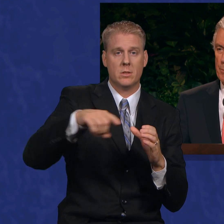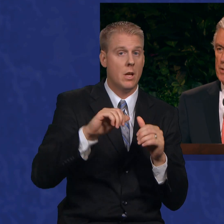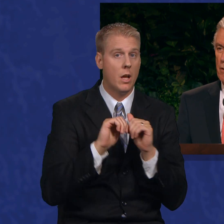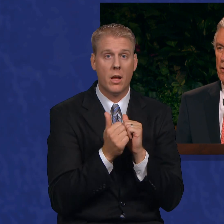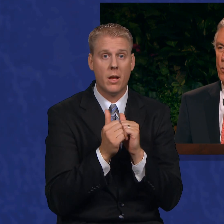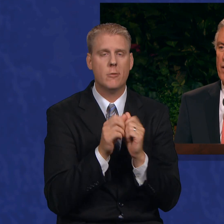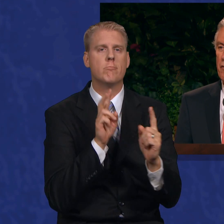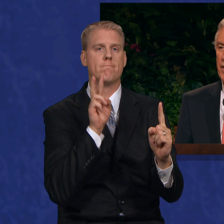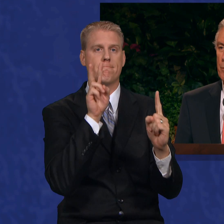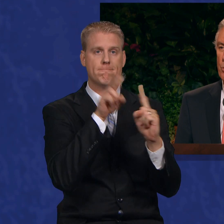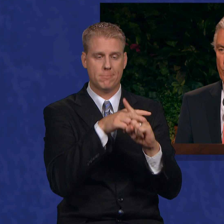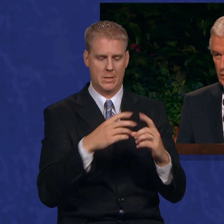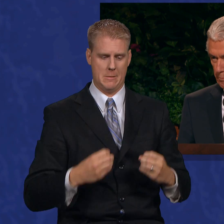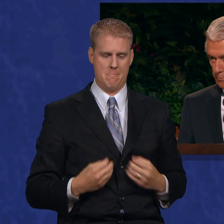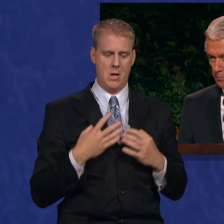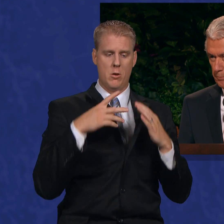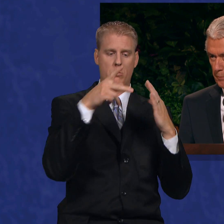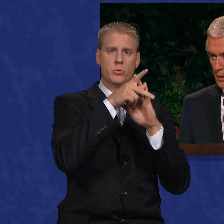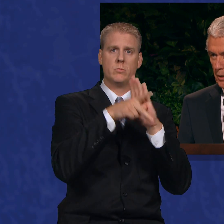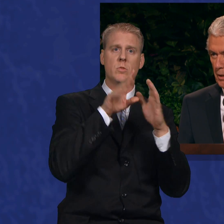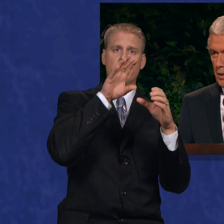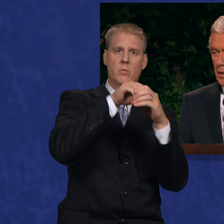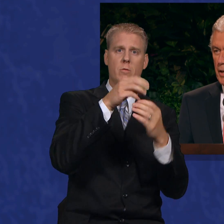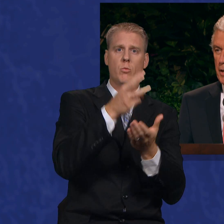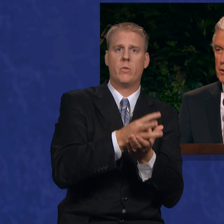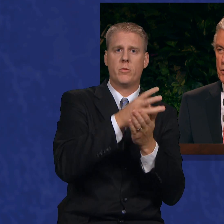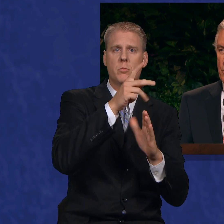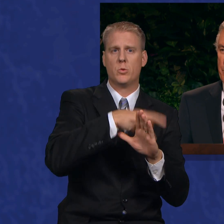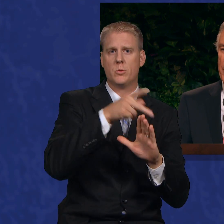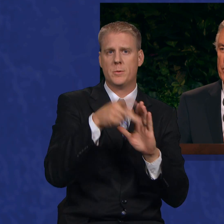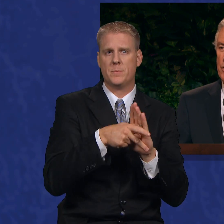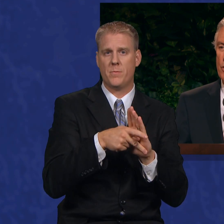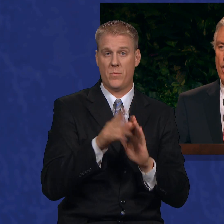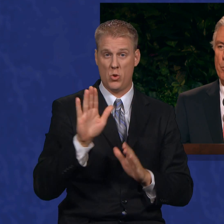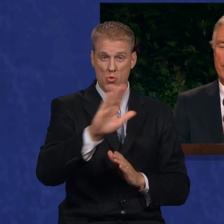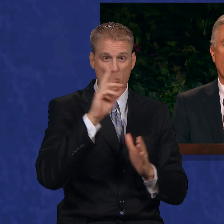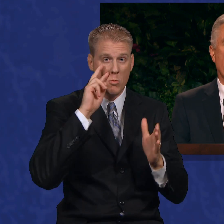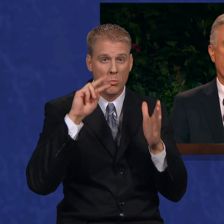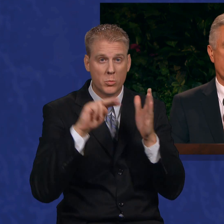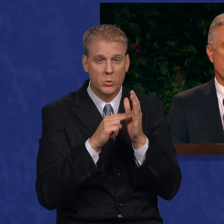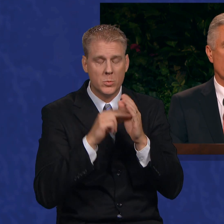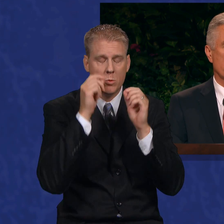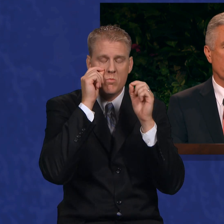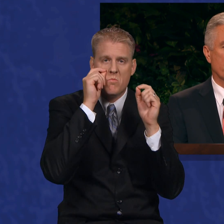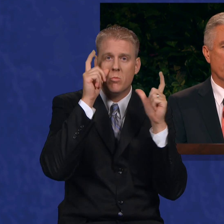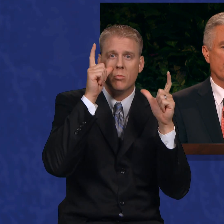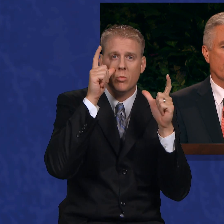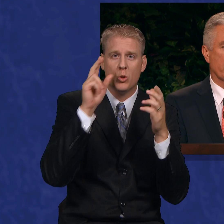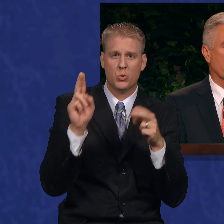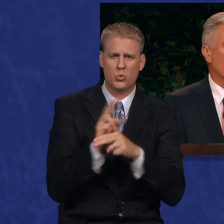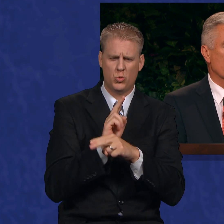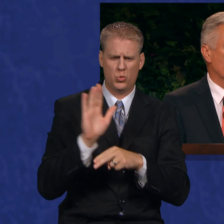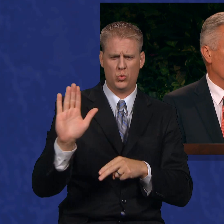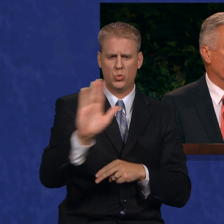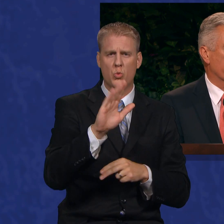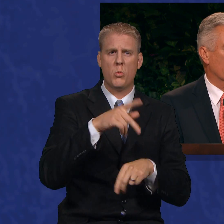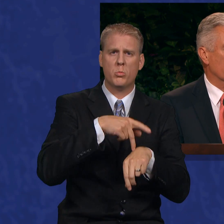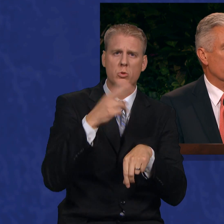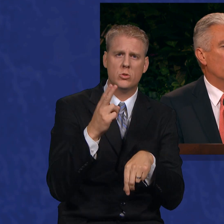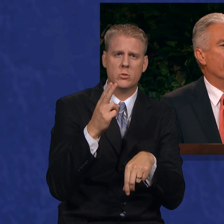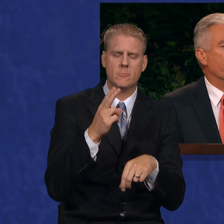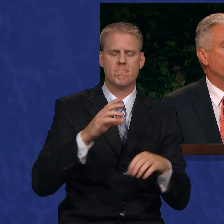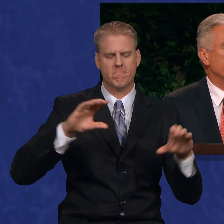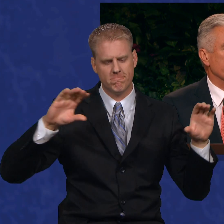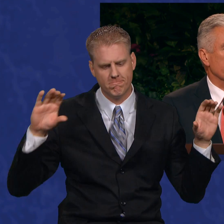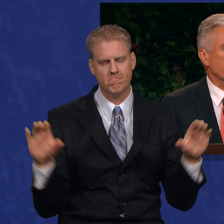principles of the welfare program. It is your mission to open your eyes, use your priesthood, and go to work in the